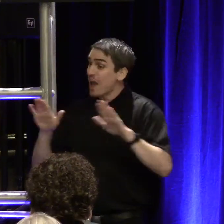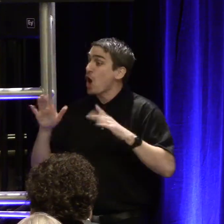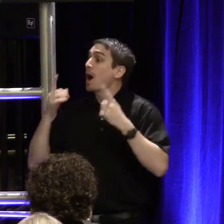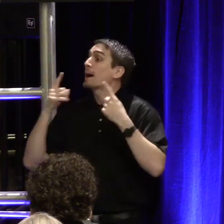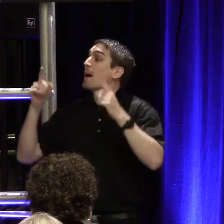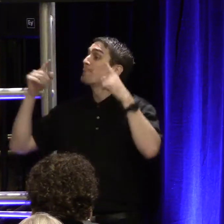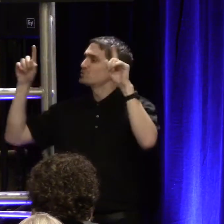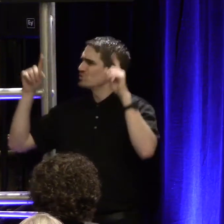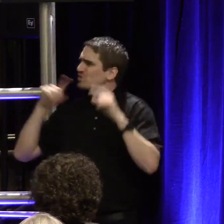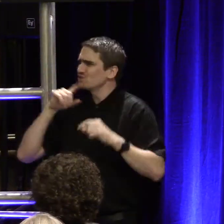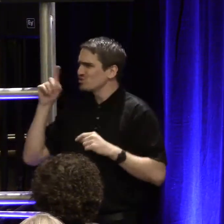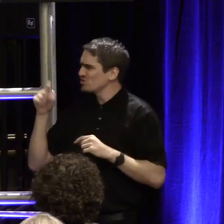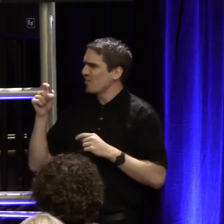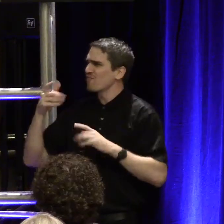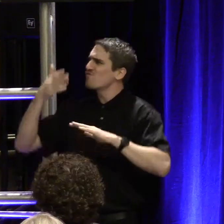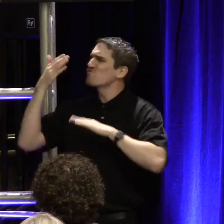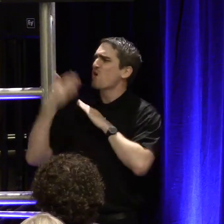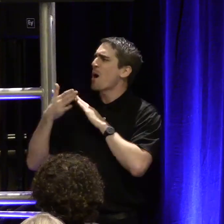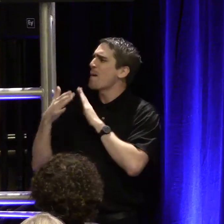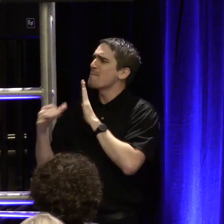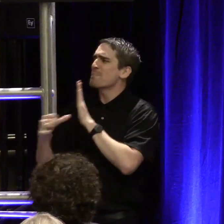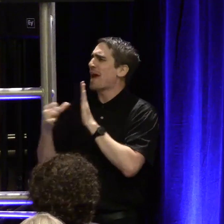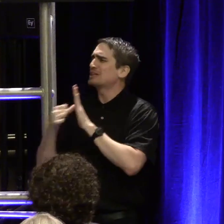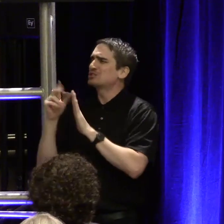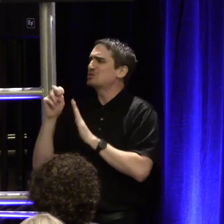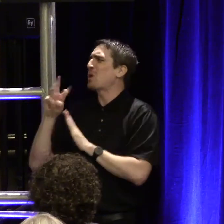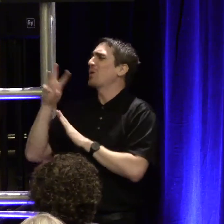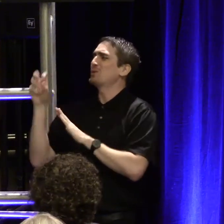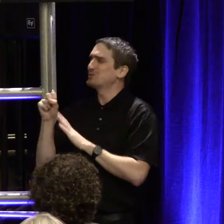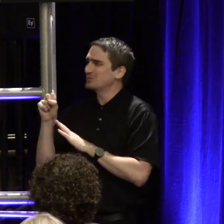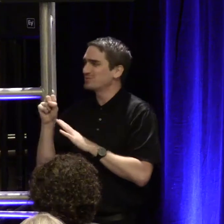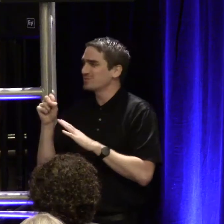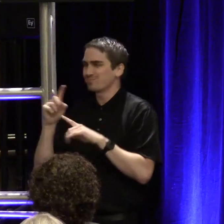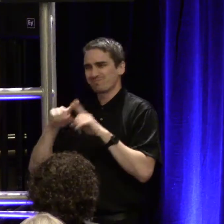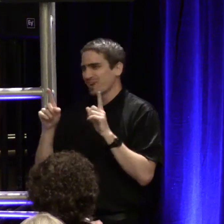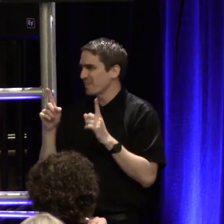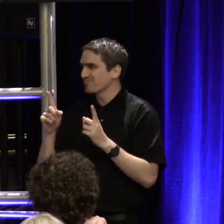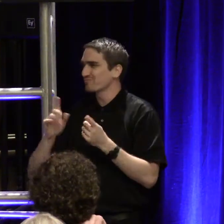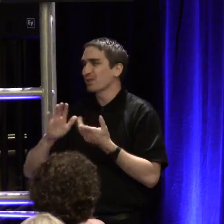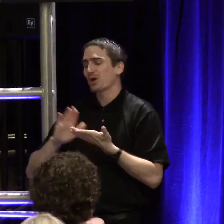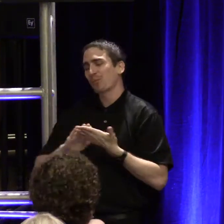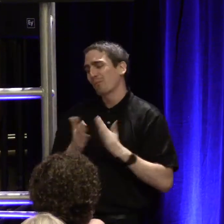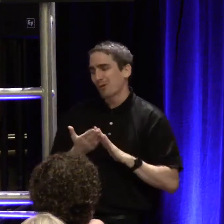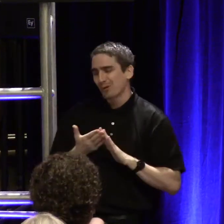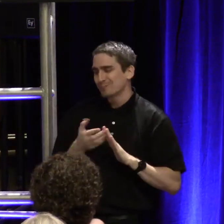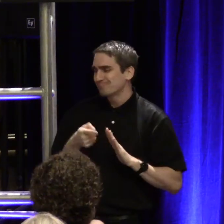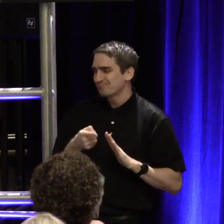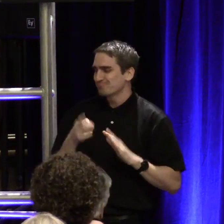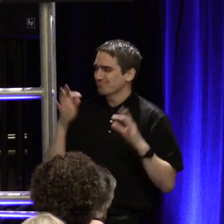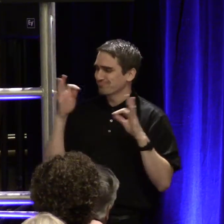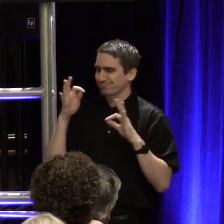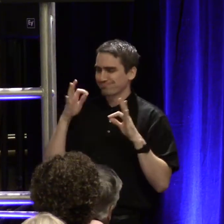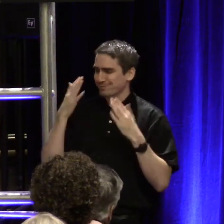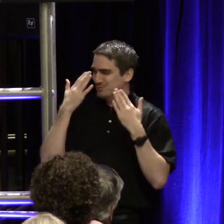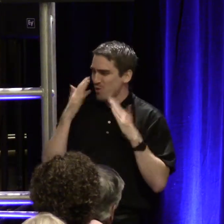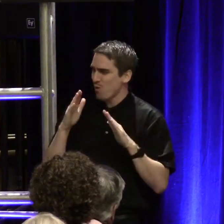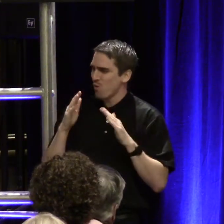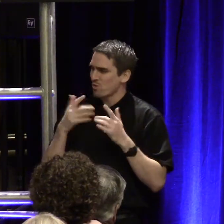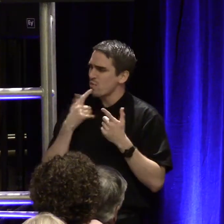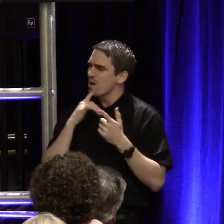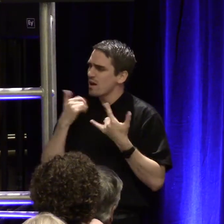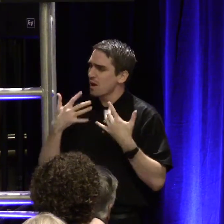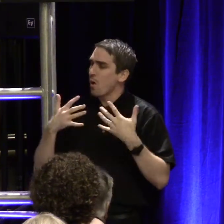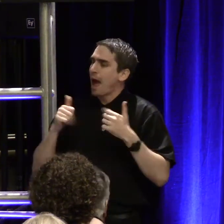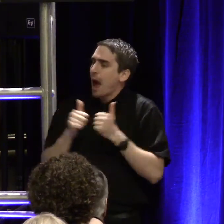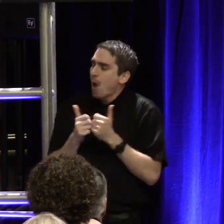front-page news. But what we have found is that the community does not really know the extent or the depth of the